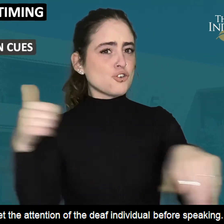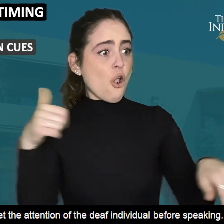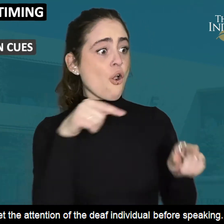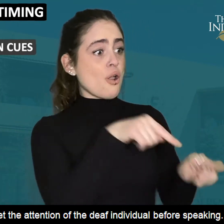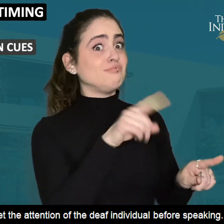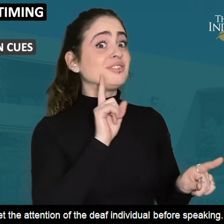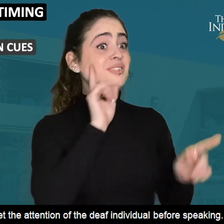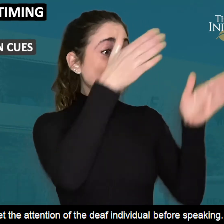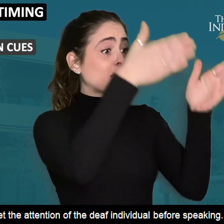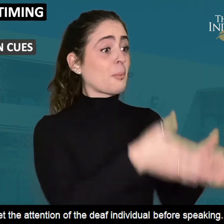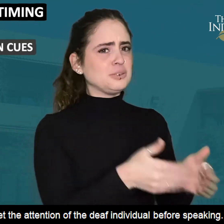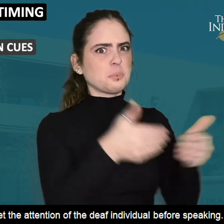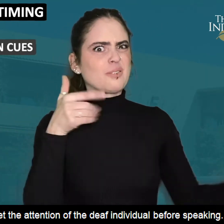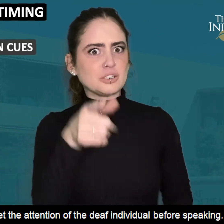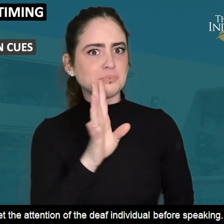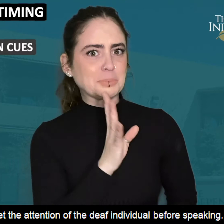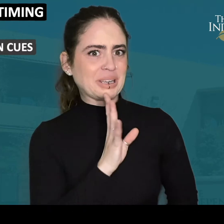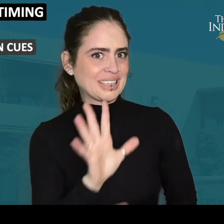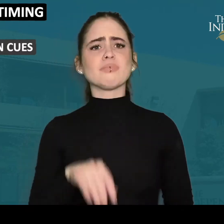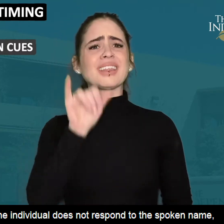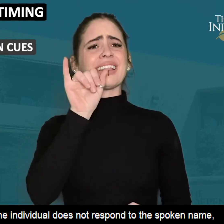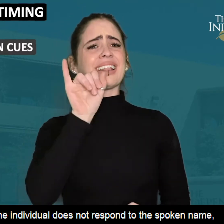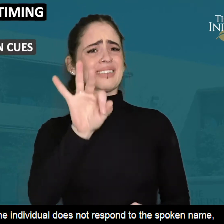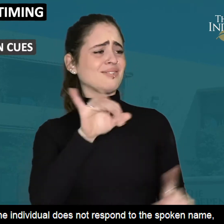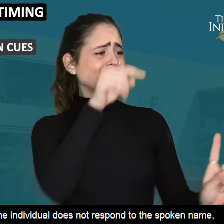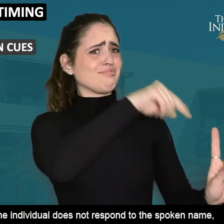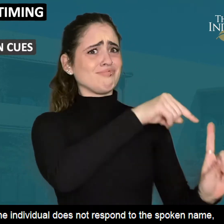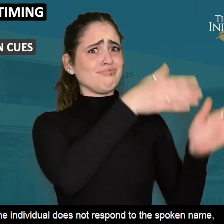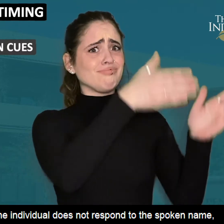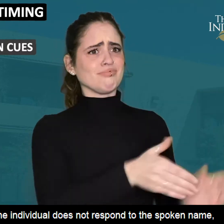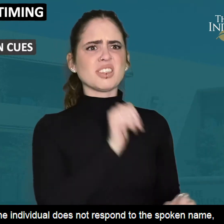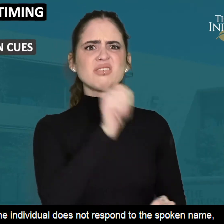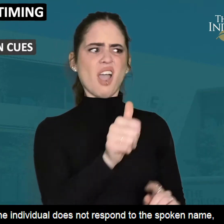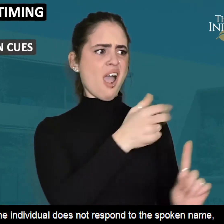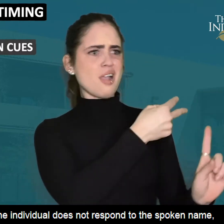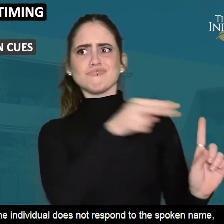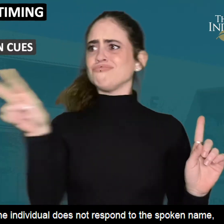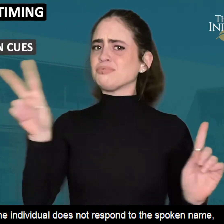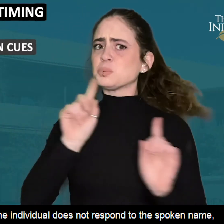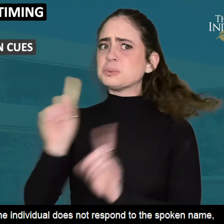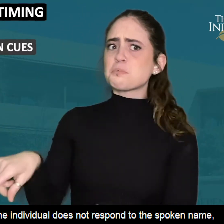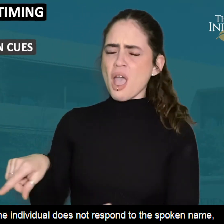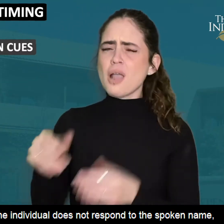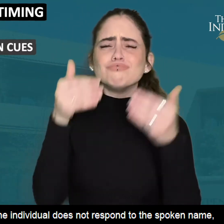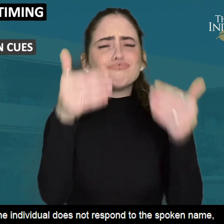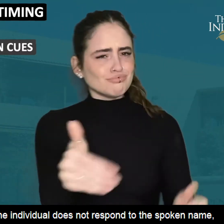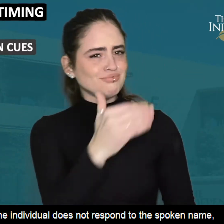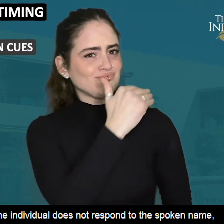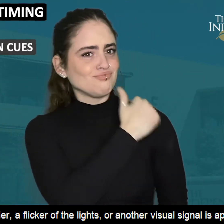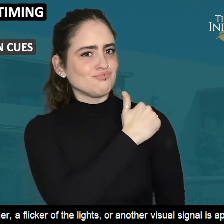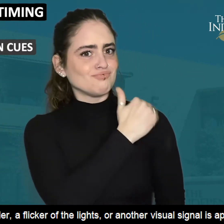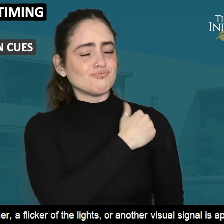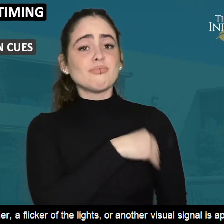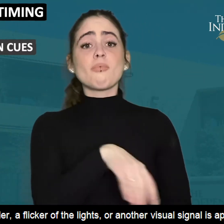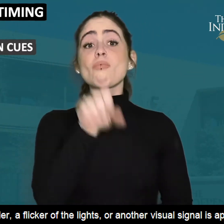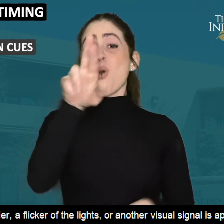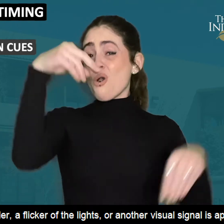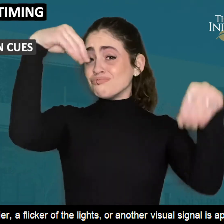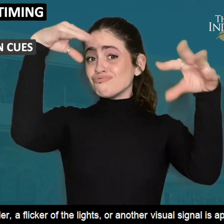get the attention of the deaf individual before speaking. If the individual does not respond to the spoken name, a tap on the